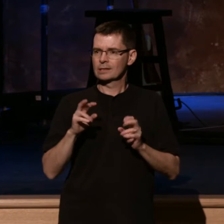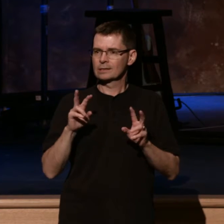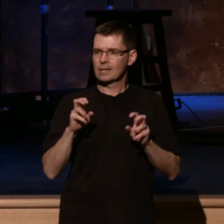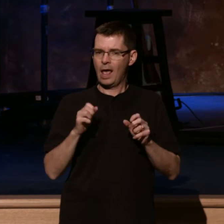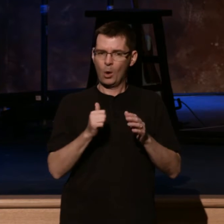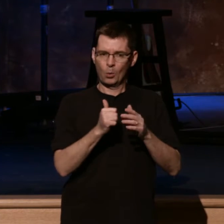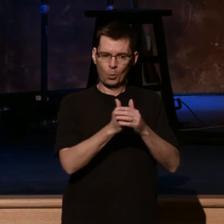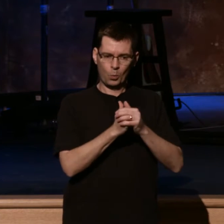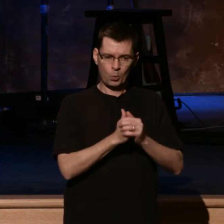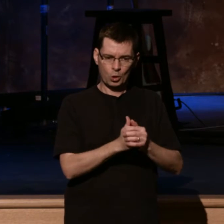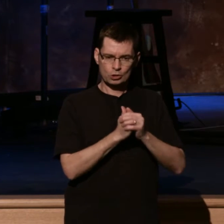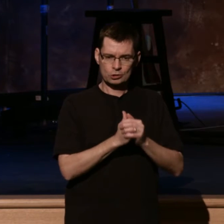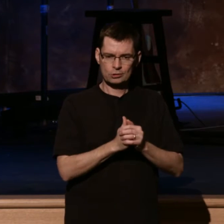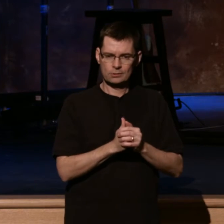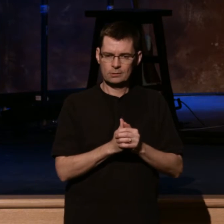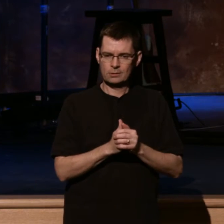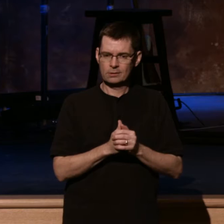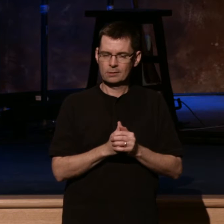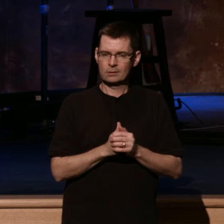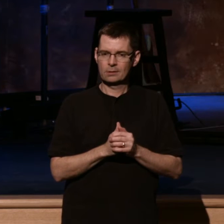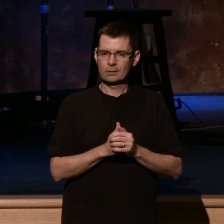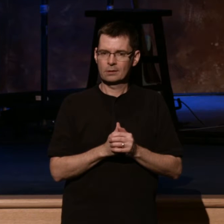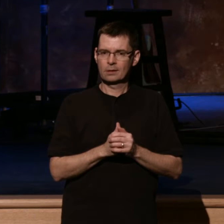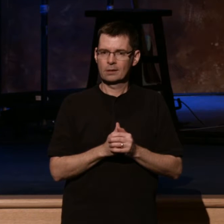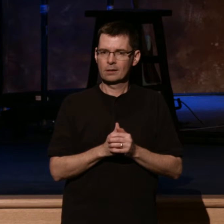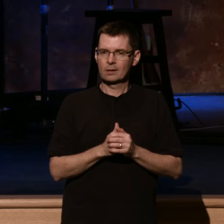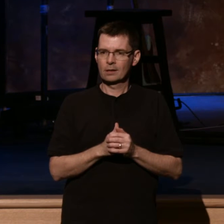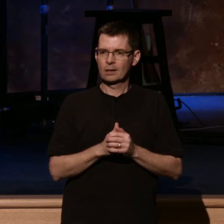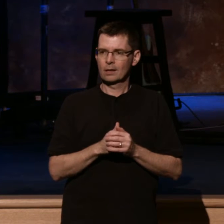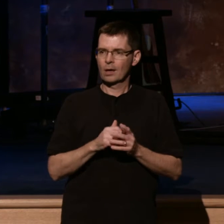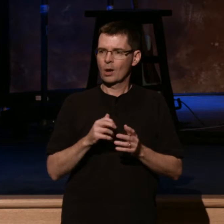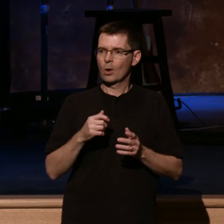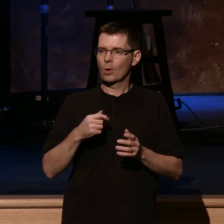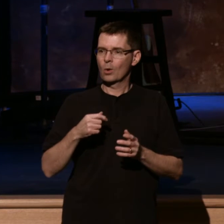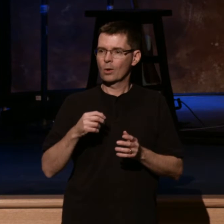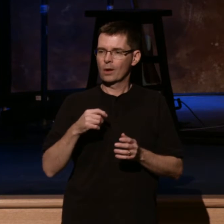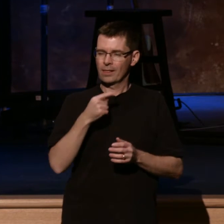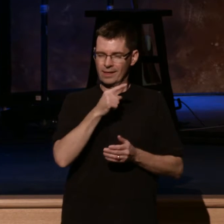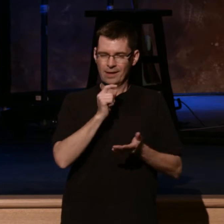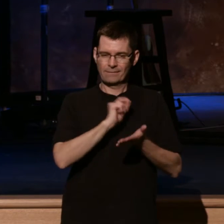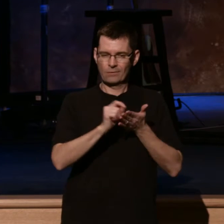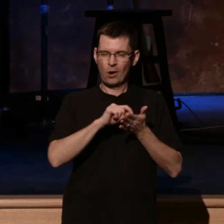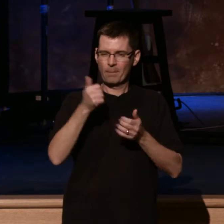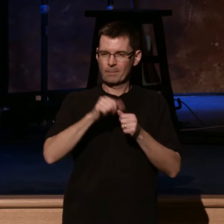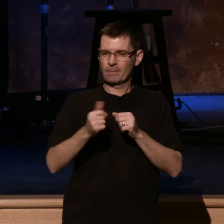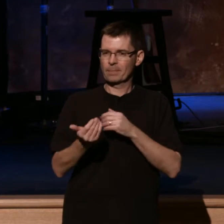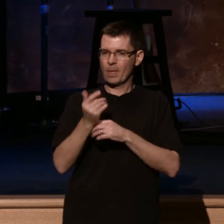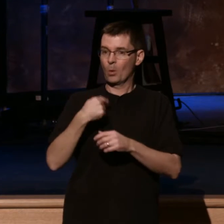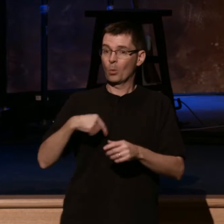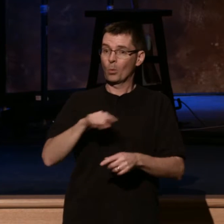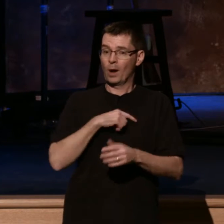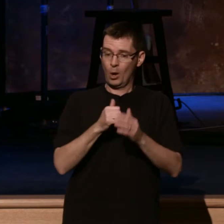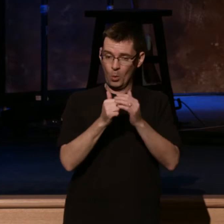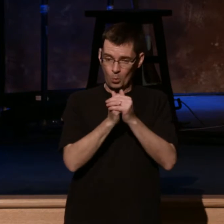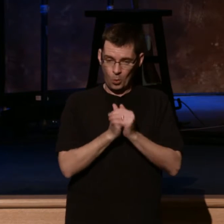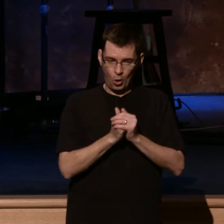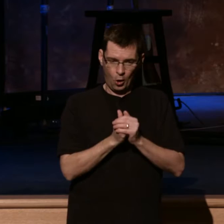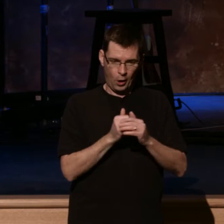mentioned Matt Papa who said, We worship our way into idolatry and we worship our way out